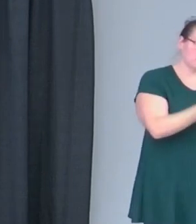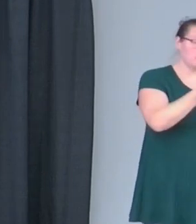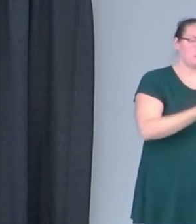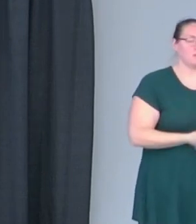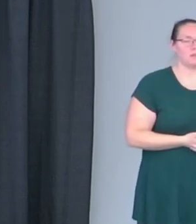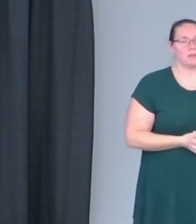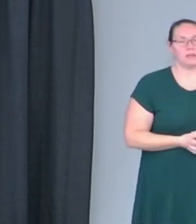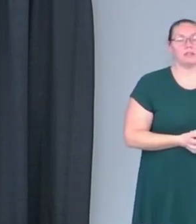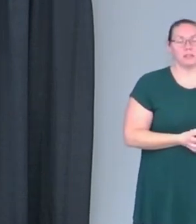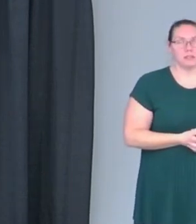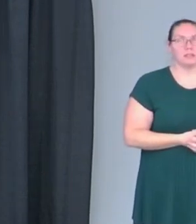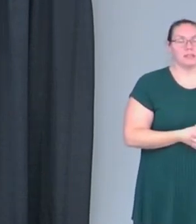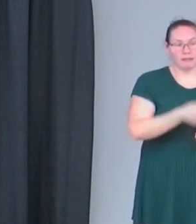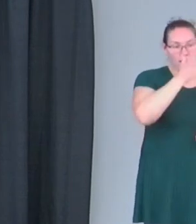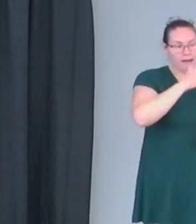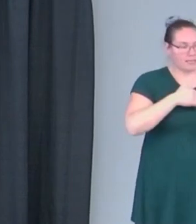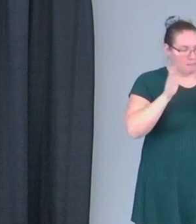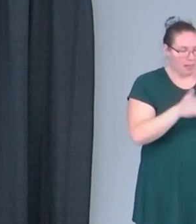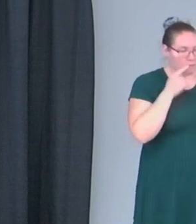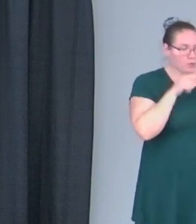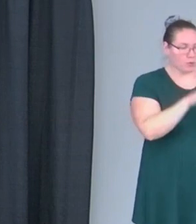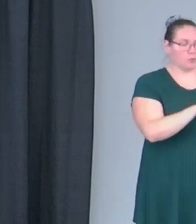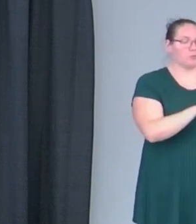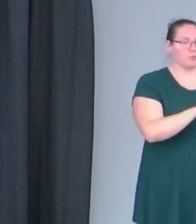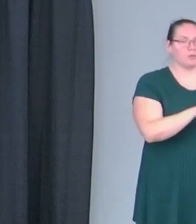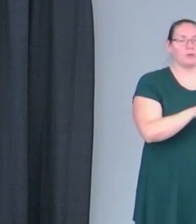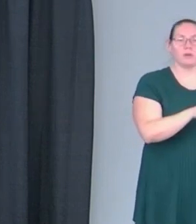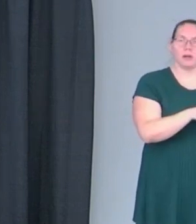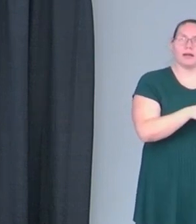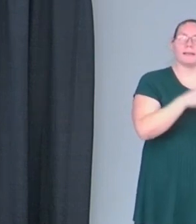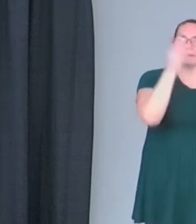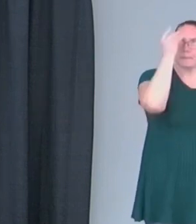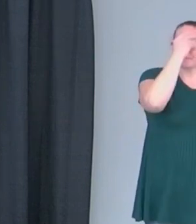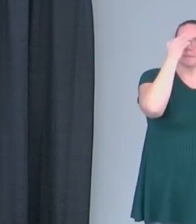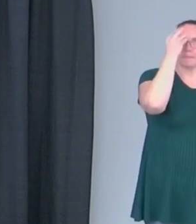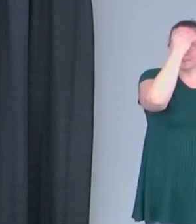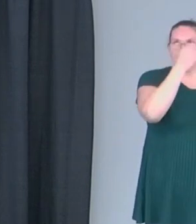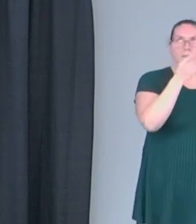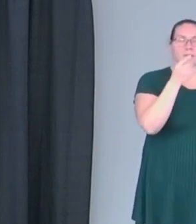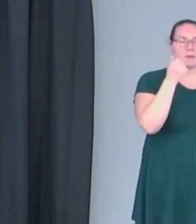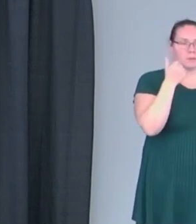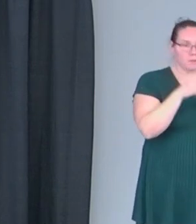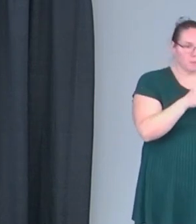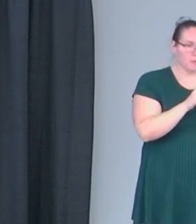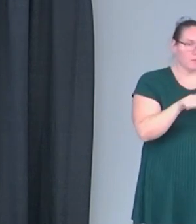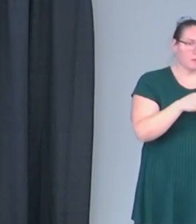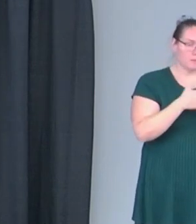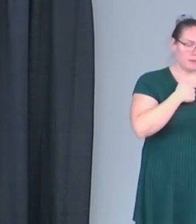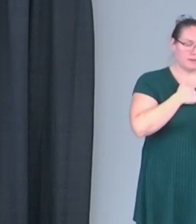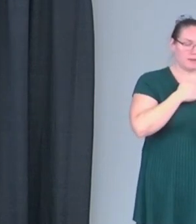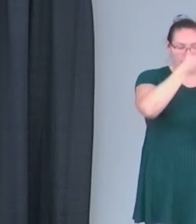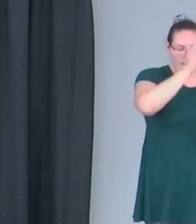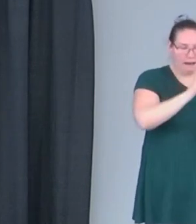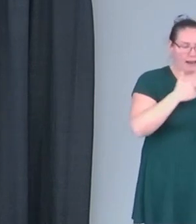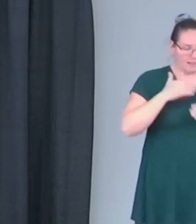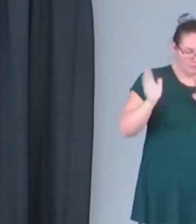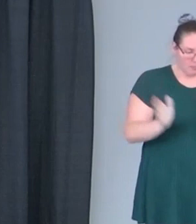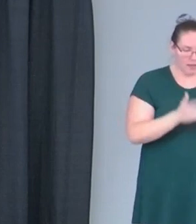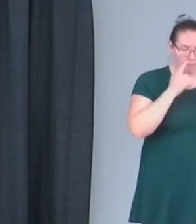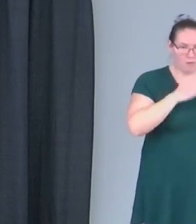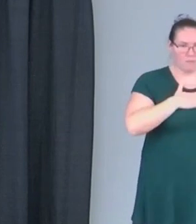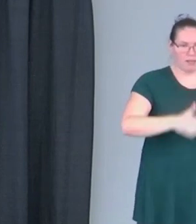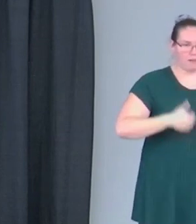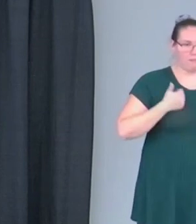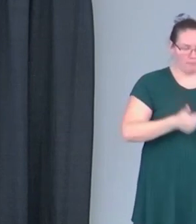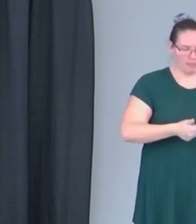And, you know, he has a plan for you. And so, I had that faith within myself that, you know, God does have a plan for me.